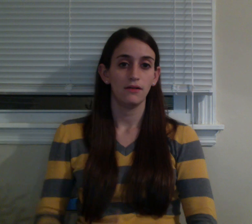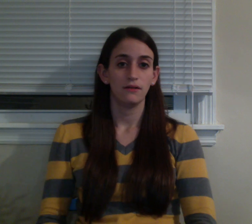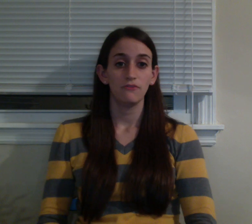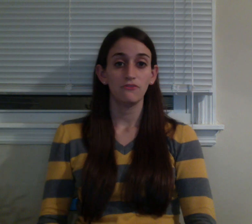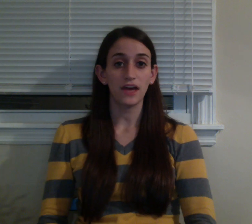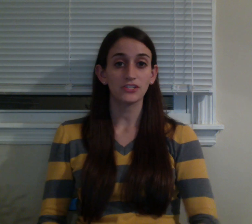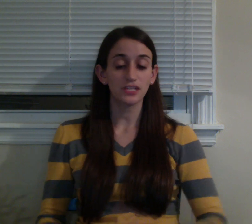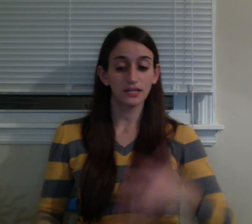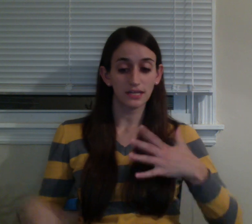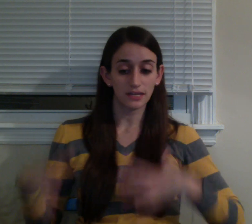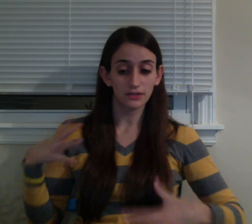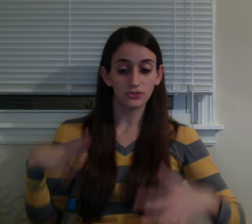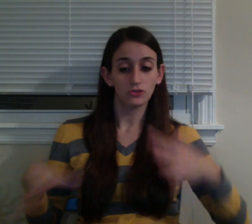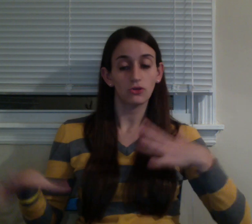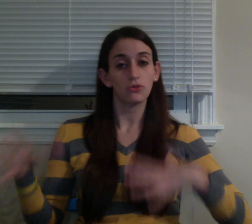Fashion is clothing.